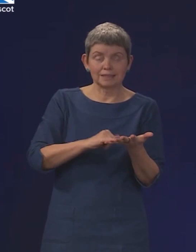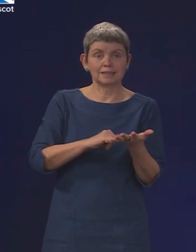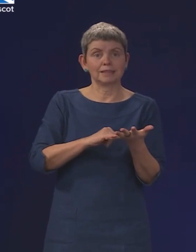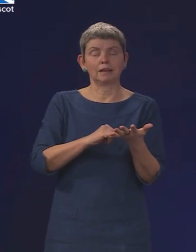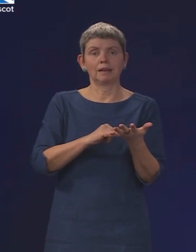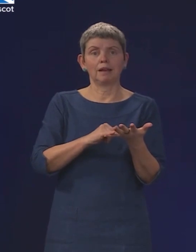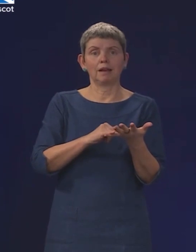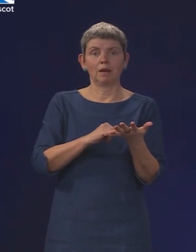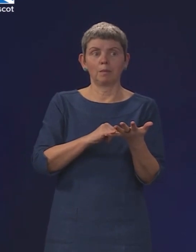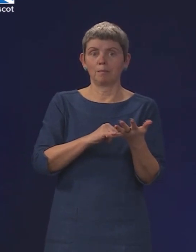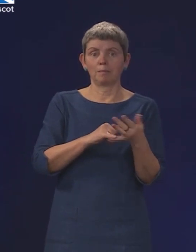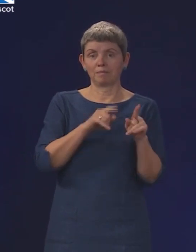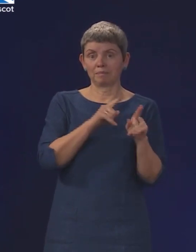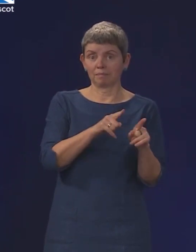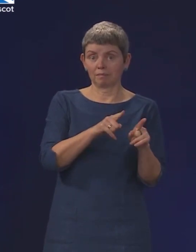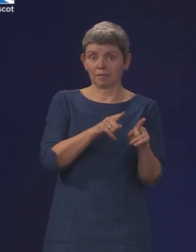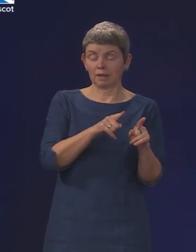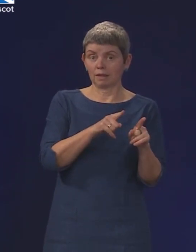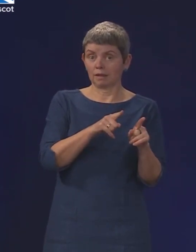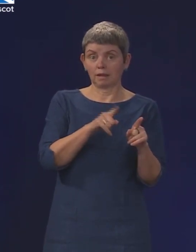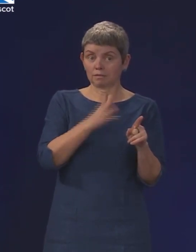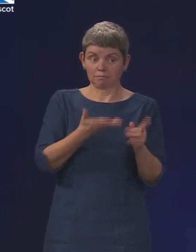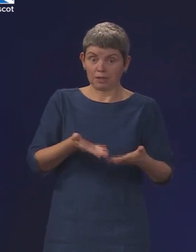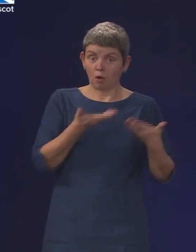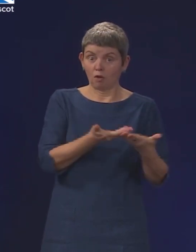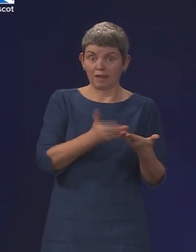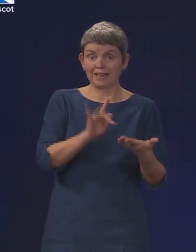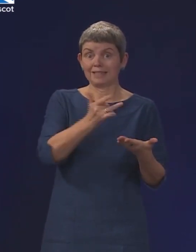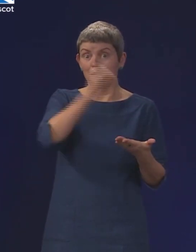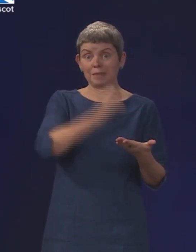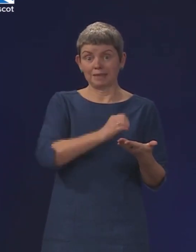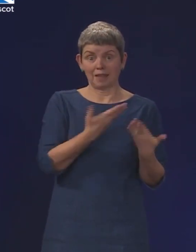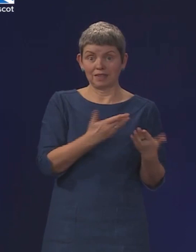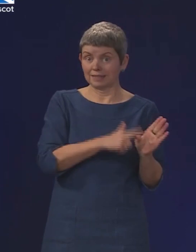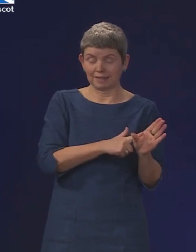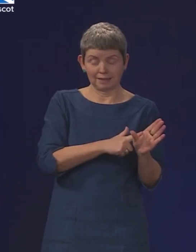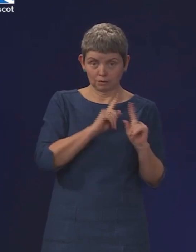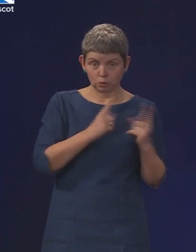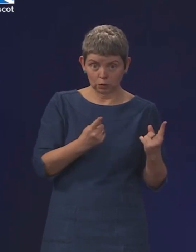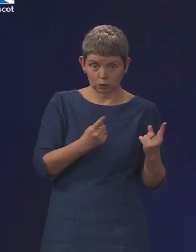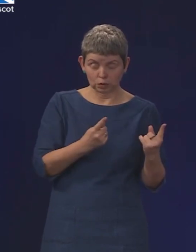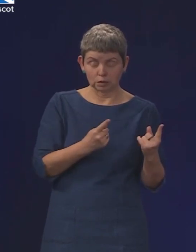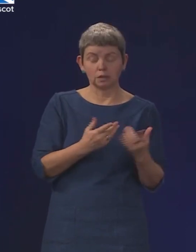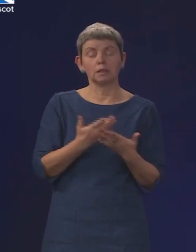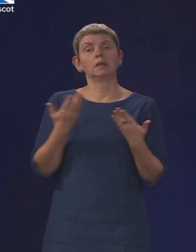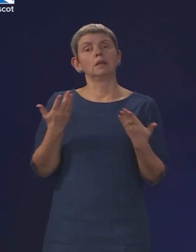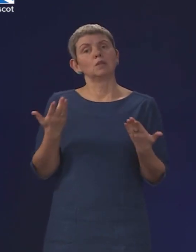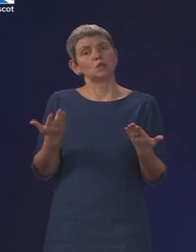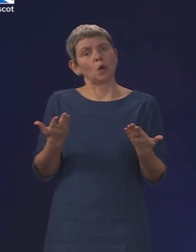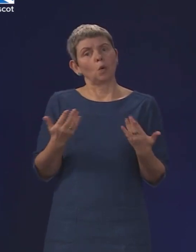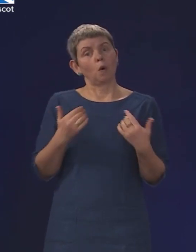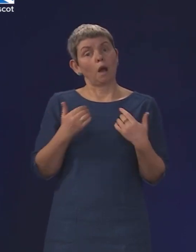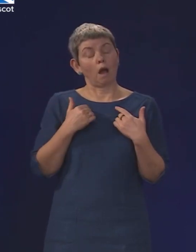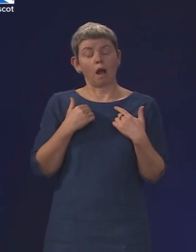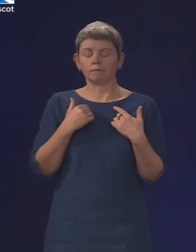workforce haven't been offered a 10% pay rise this year. And therefore, I have